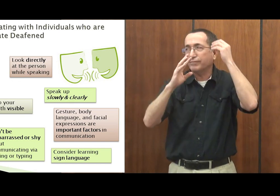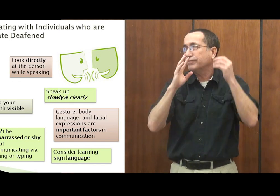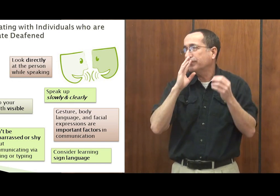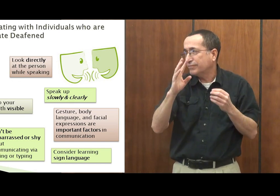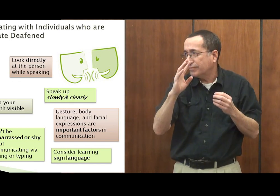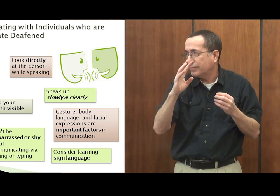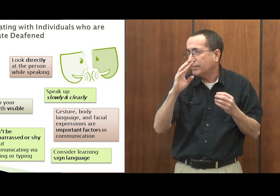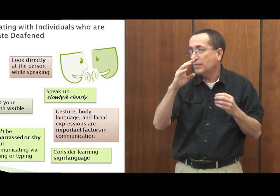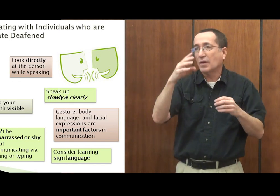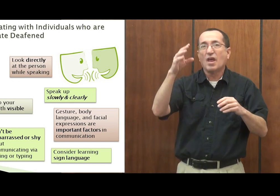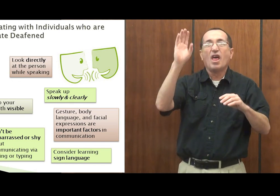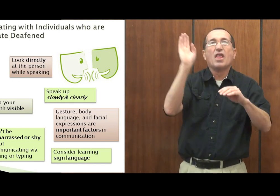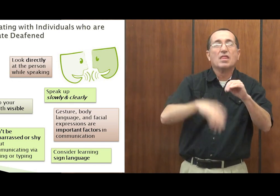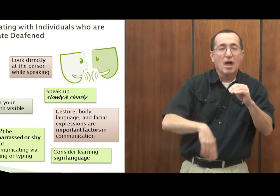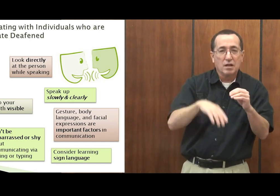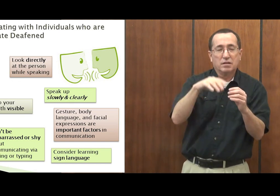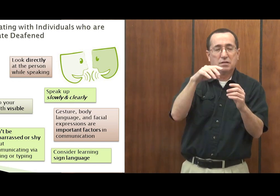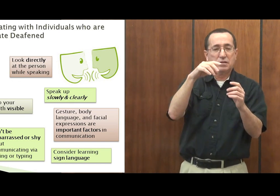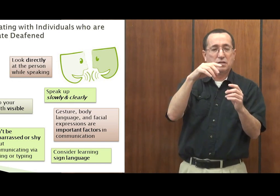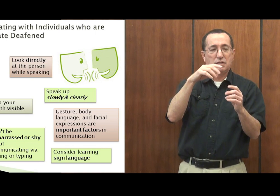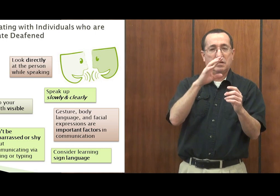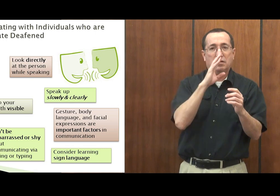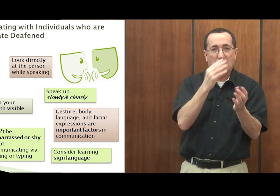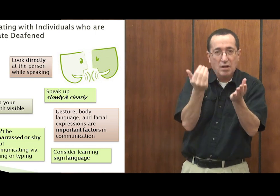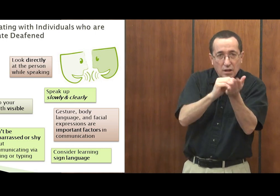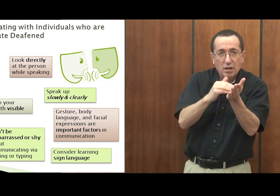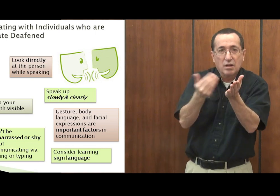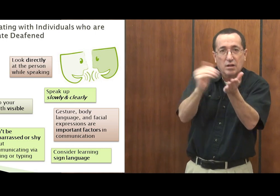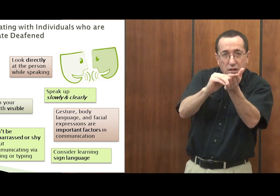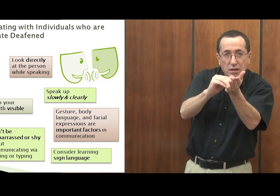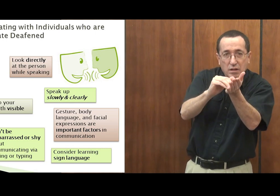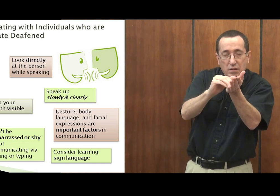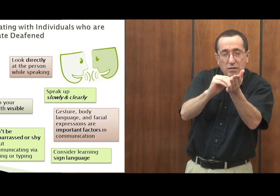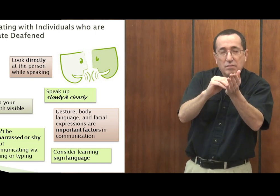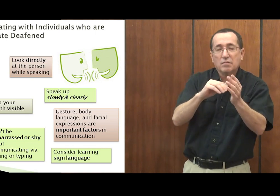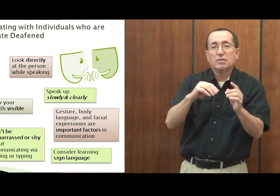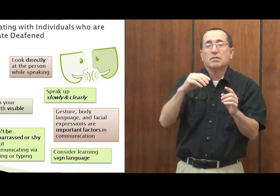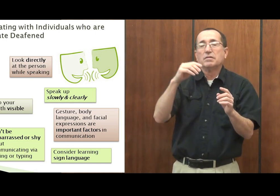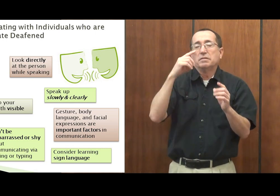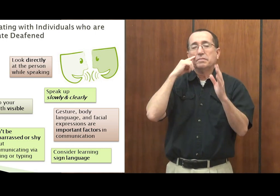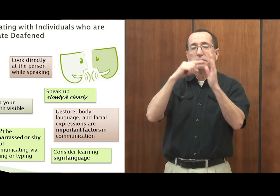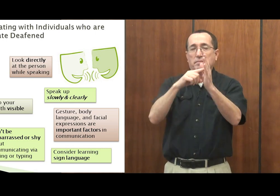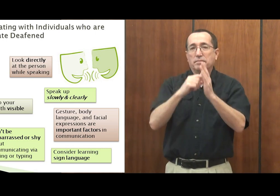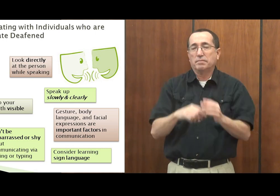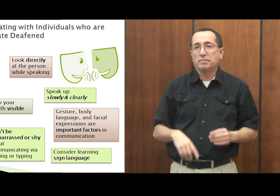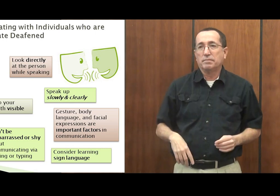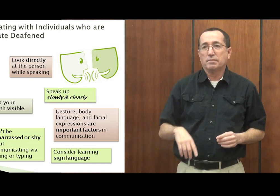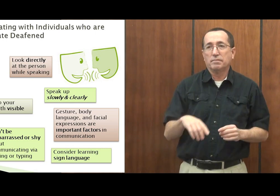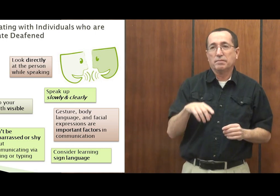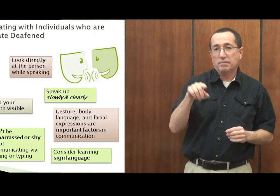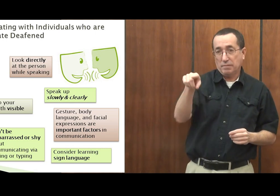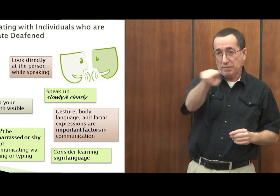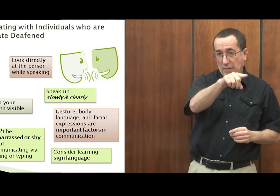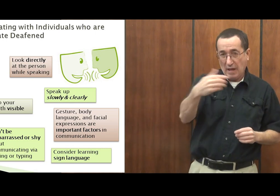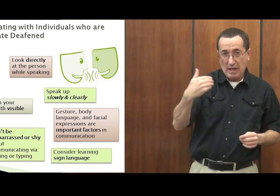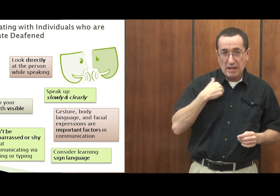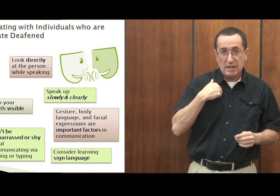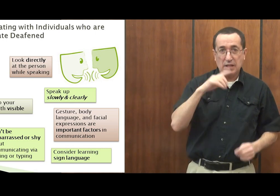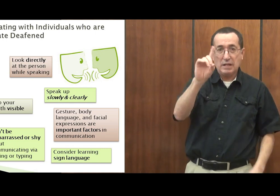If something is not understood, try and rephrase it rather than just repeating the same sentence again and again. It's